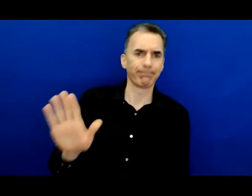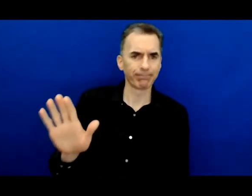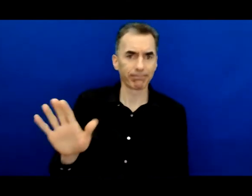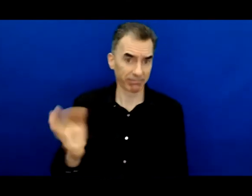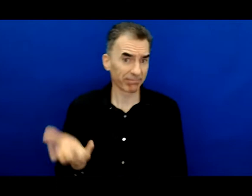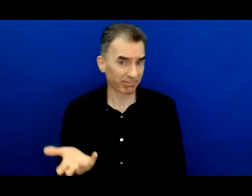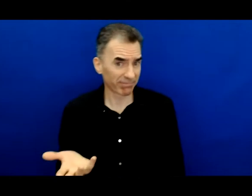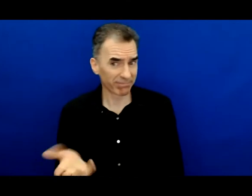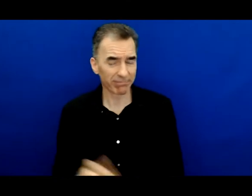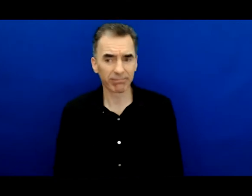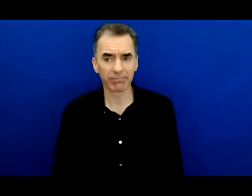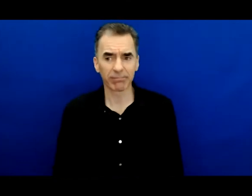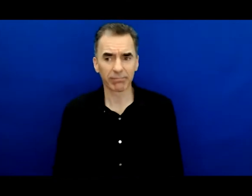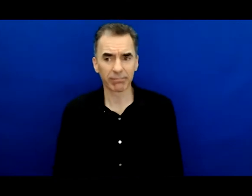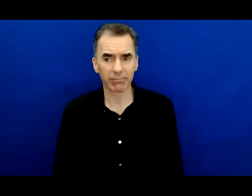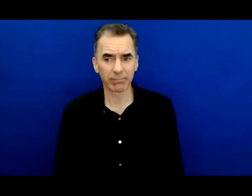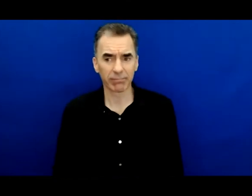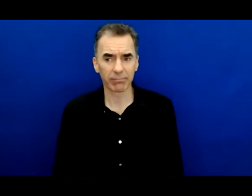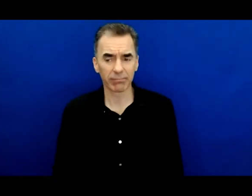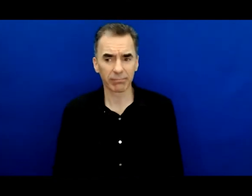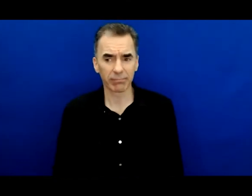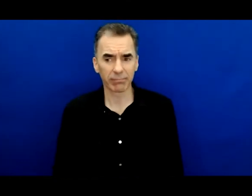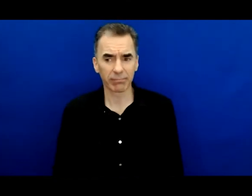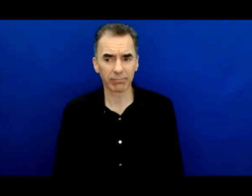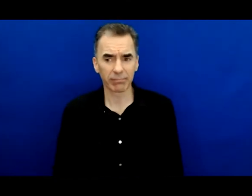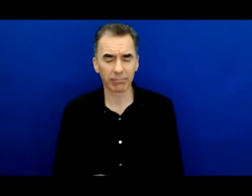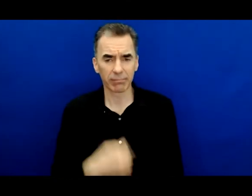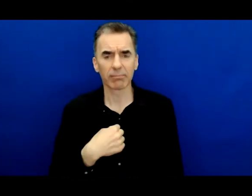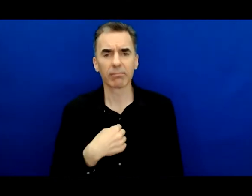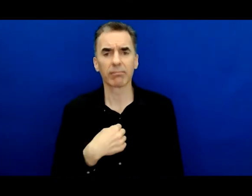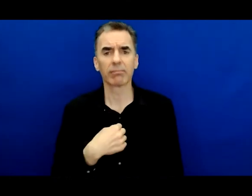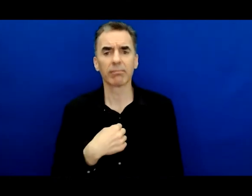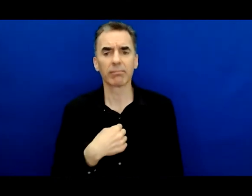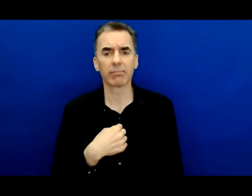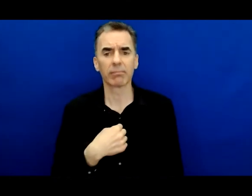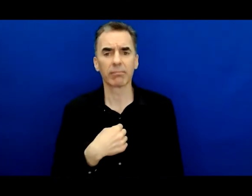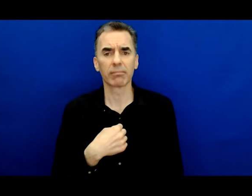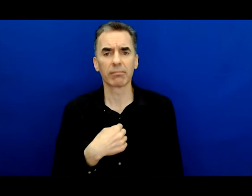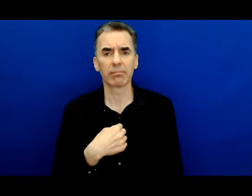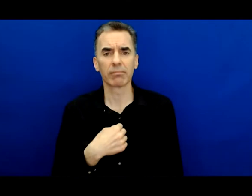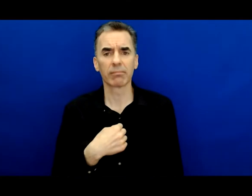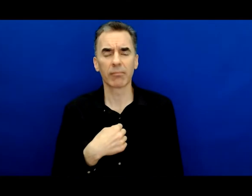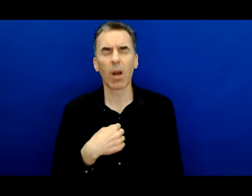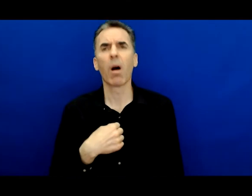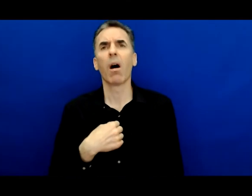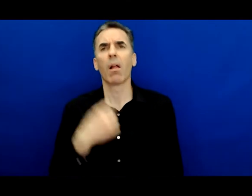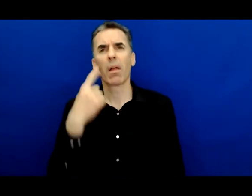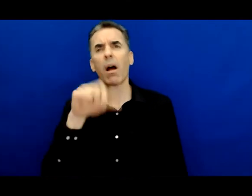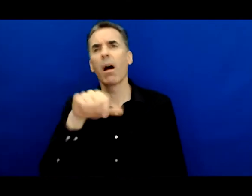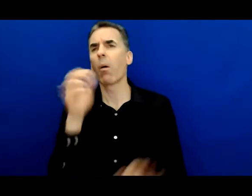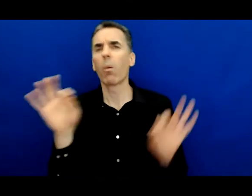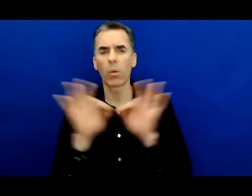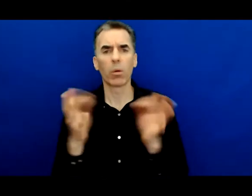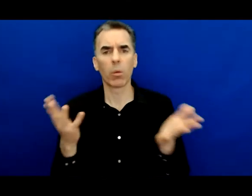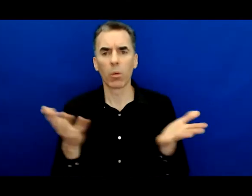For me, I then want, want to, want you to ask, I want to ask, because I think it's important that we have an ask, that you